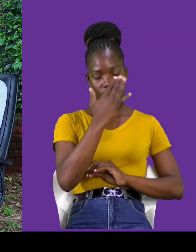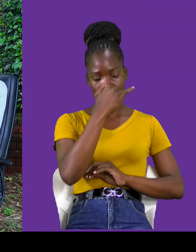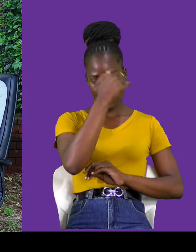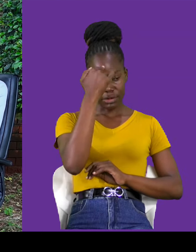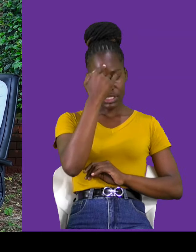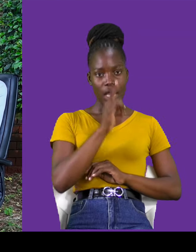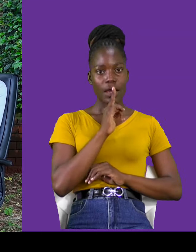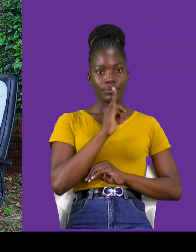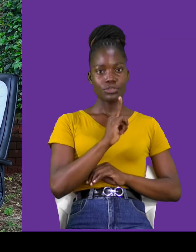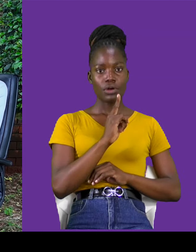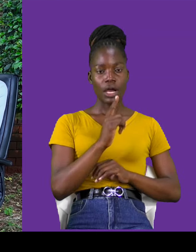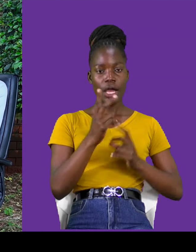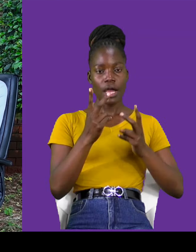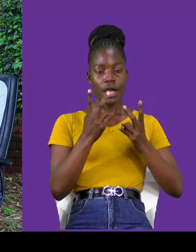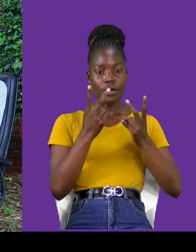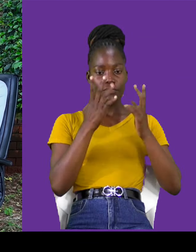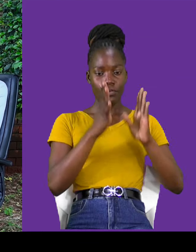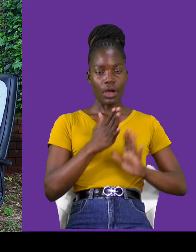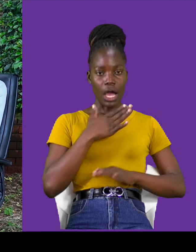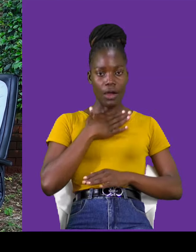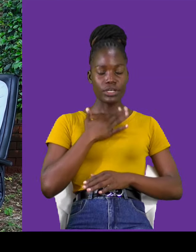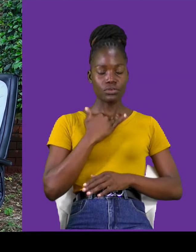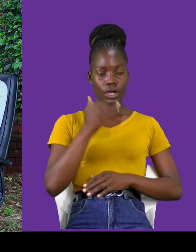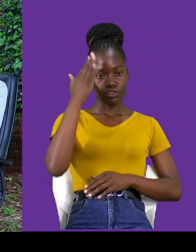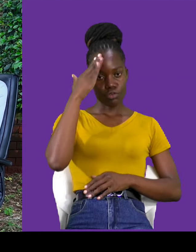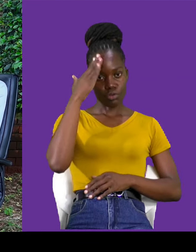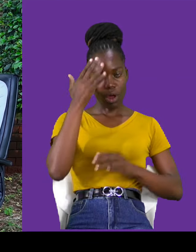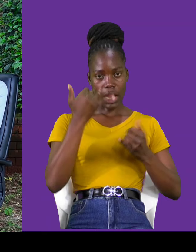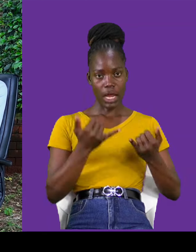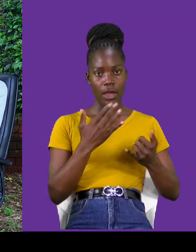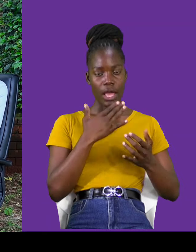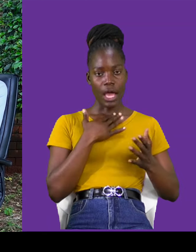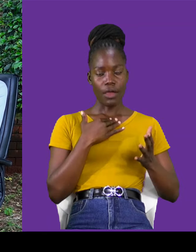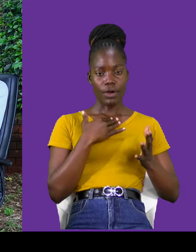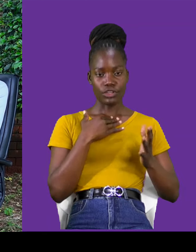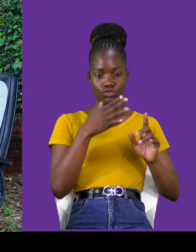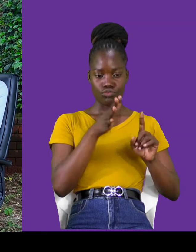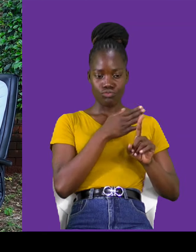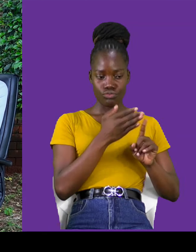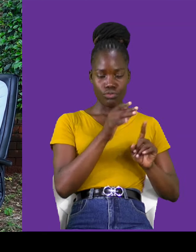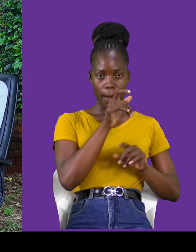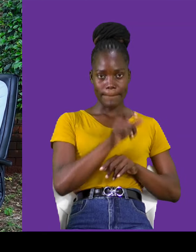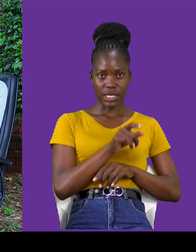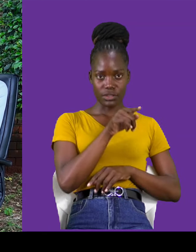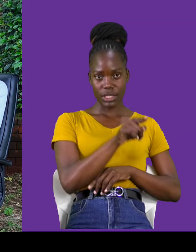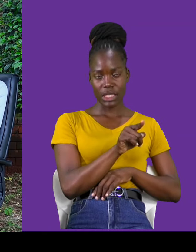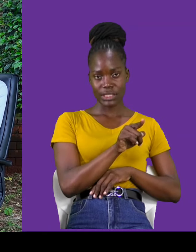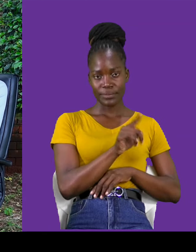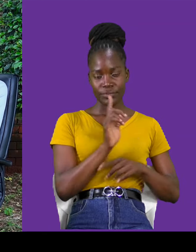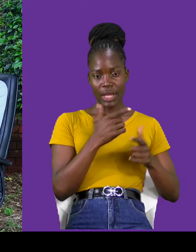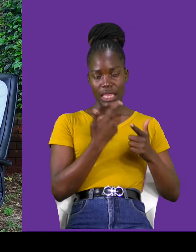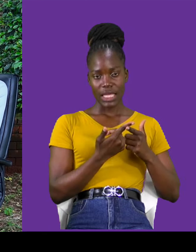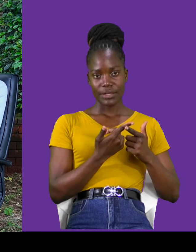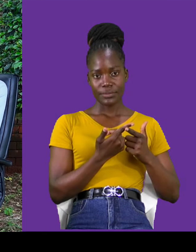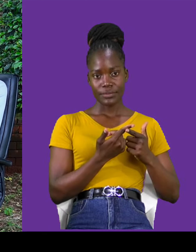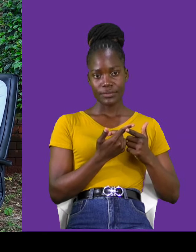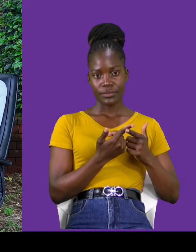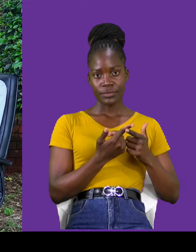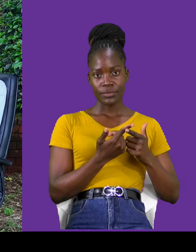viewers, most of them, they want to know, like, no, I want to approach, this person, and, and, you have already, shown us, like, some of the,